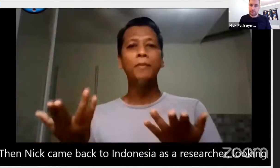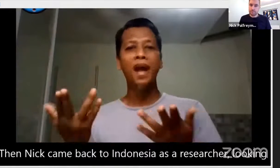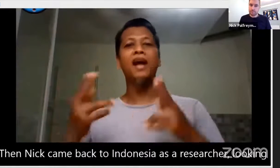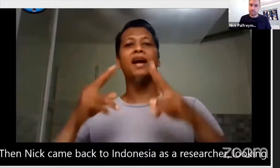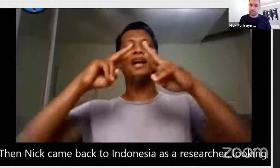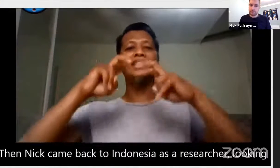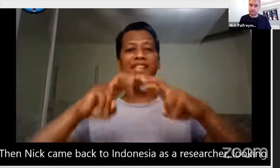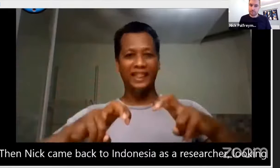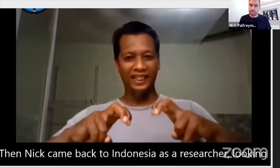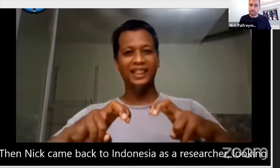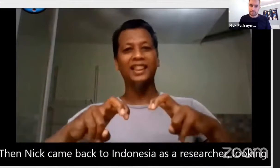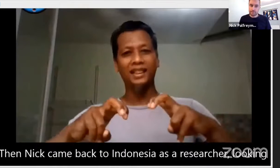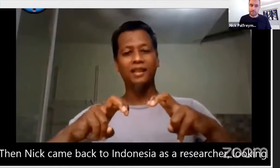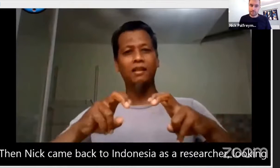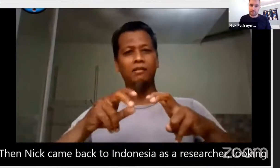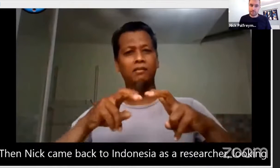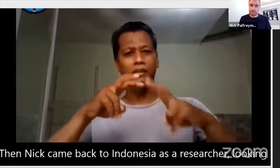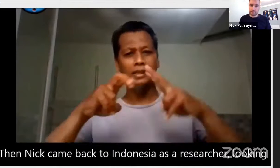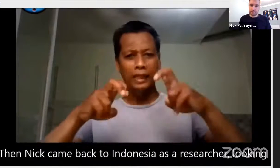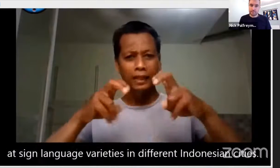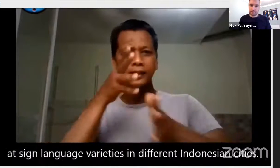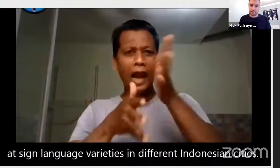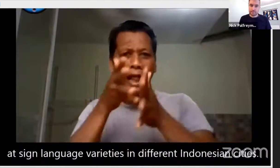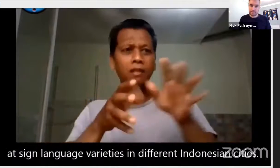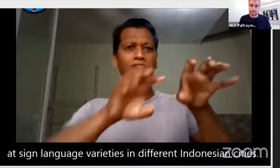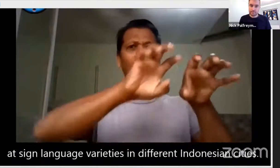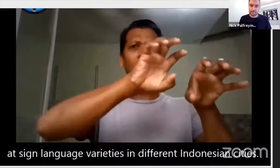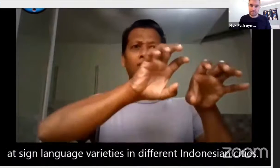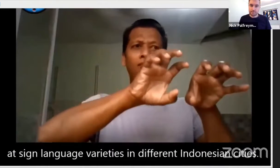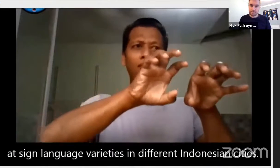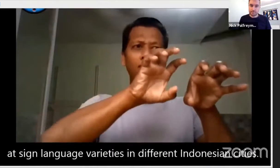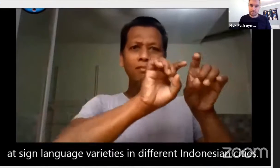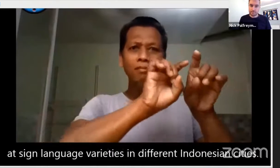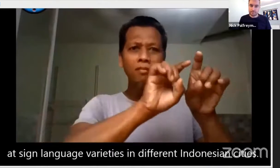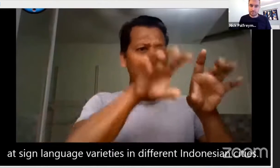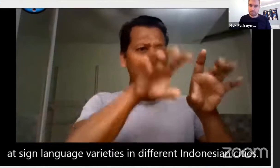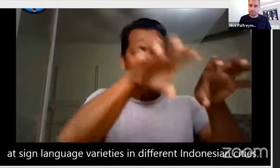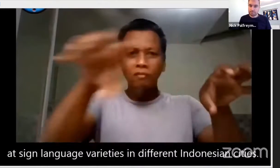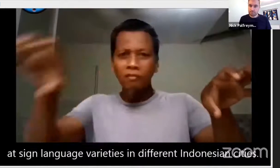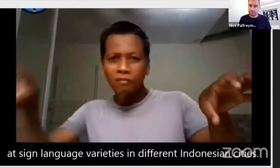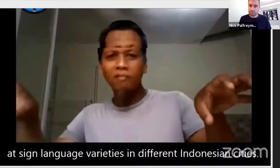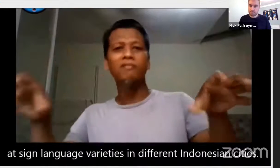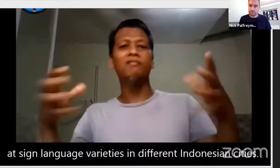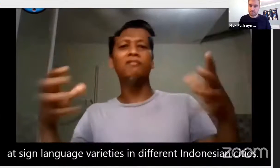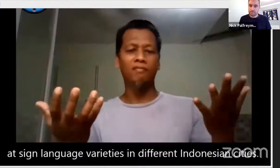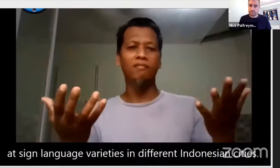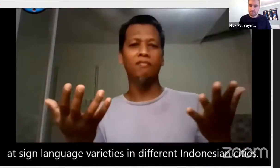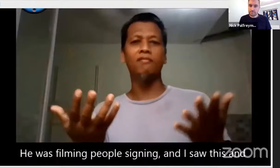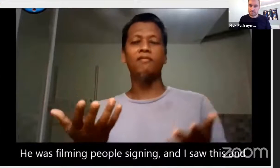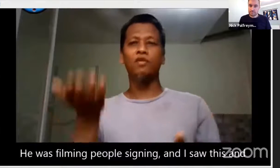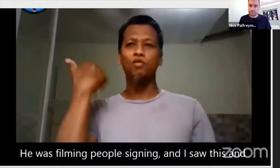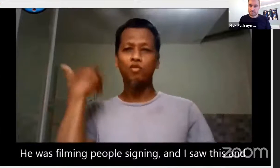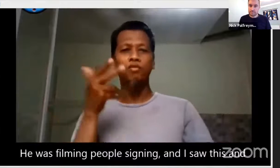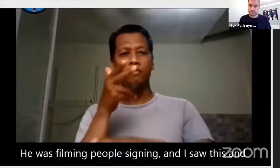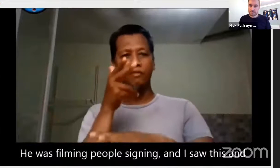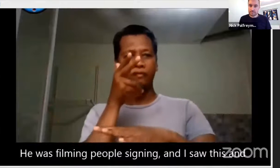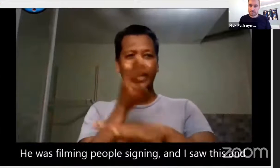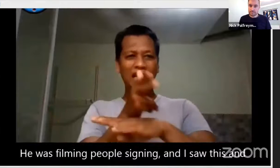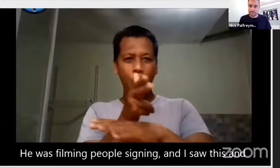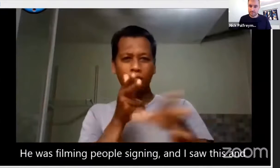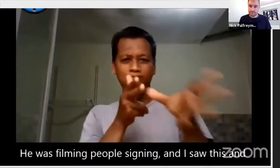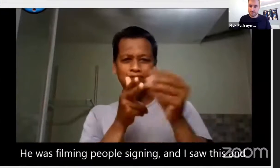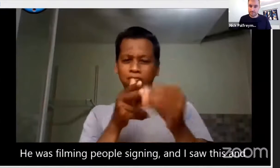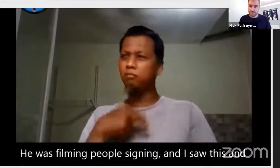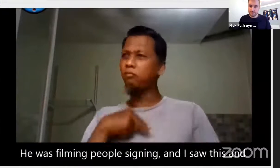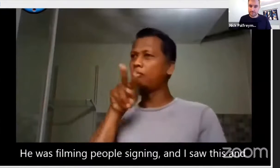Then Nick came back to Indonesia as a researcher. Looking at sign language varieties in different Indonesian